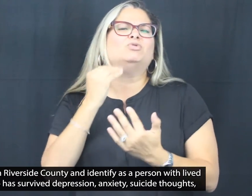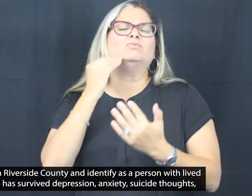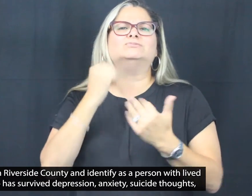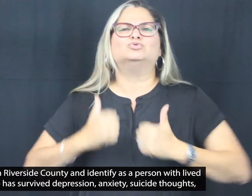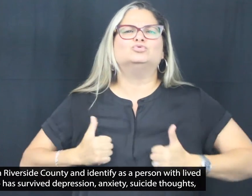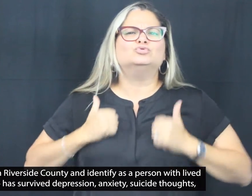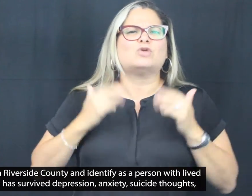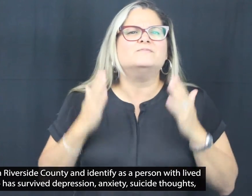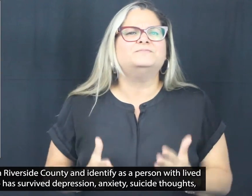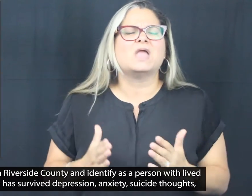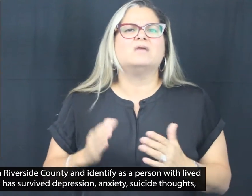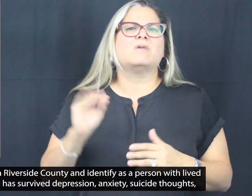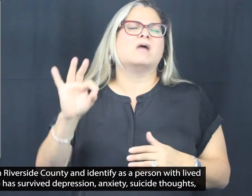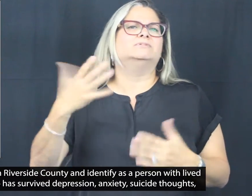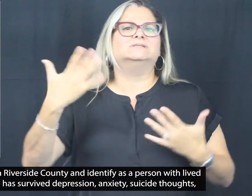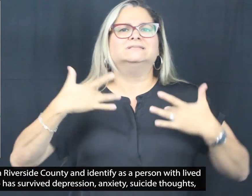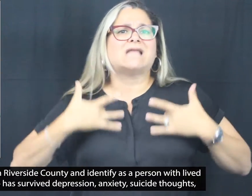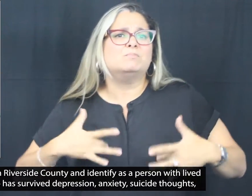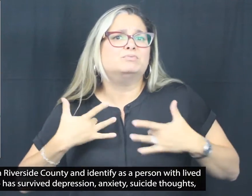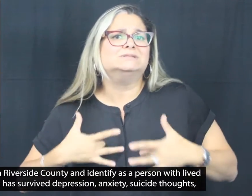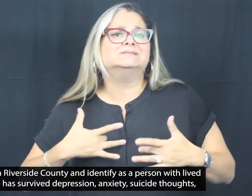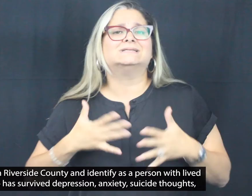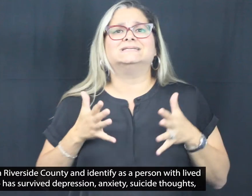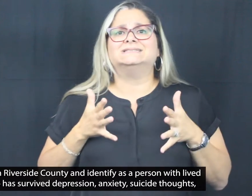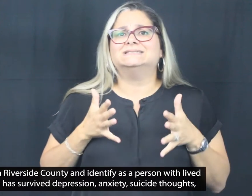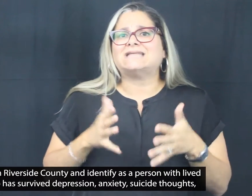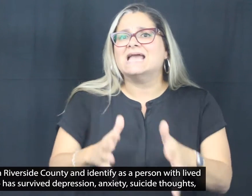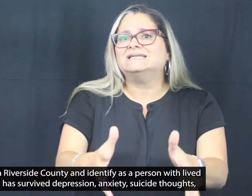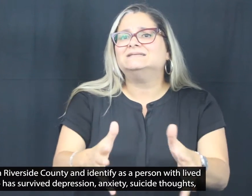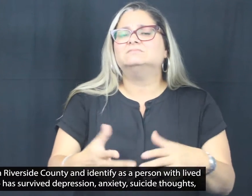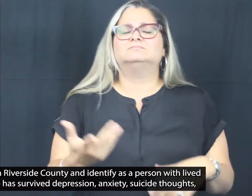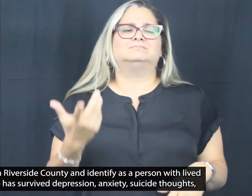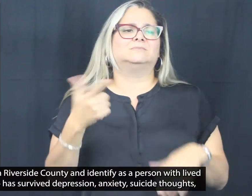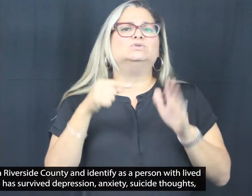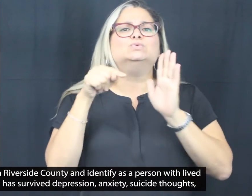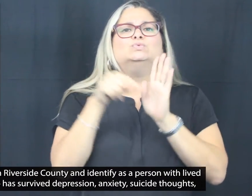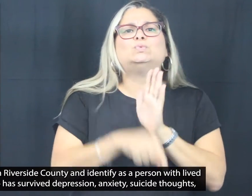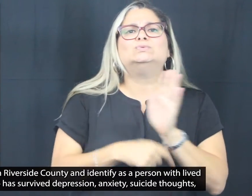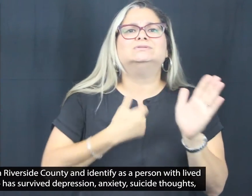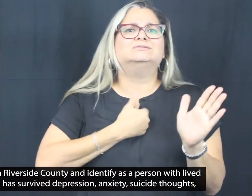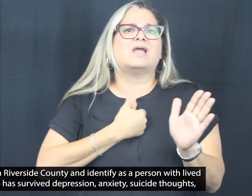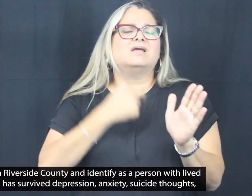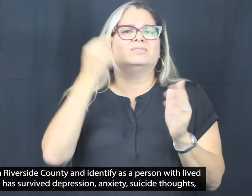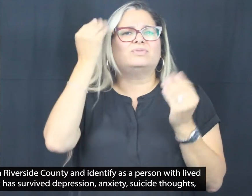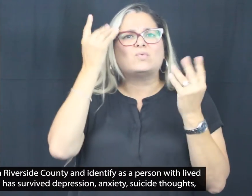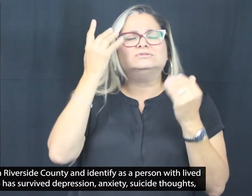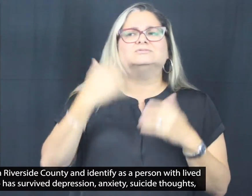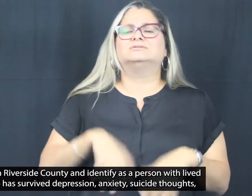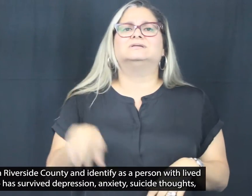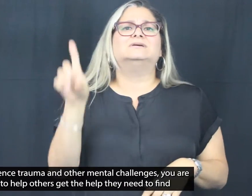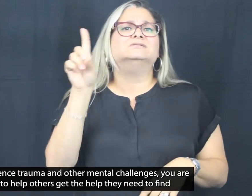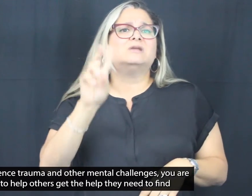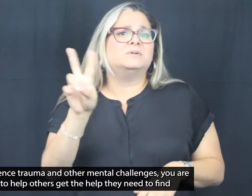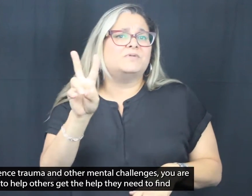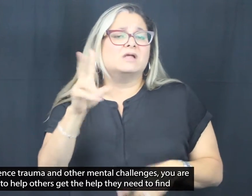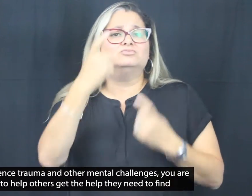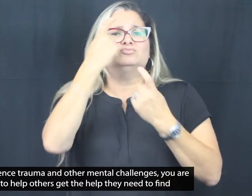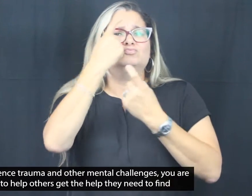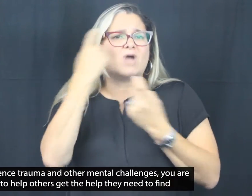with lived experience who survived depression, anxiety, suicidal thoughts, domestic violence, trauma, and other